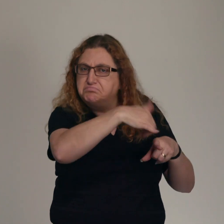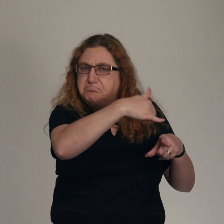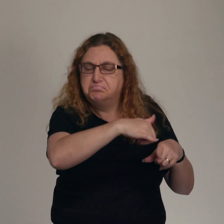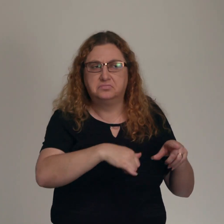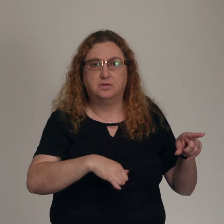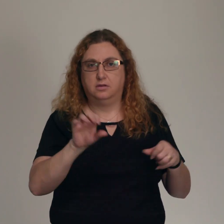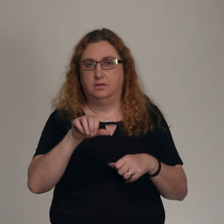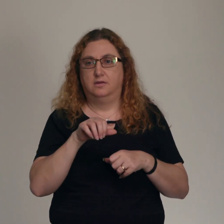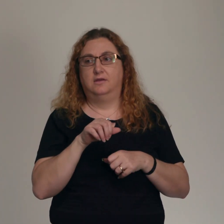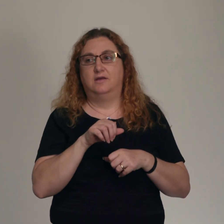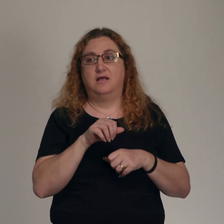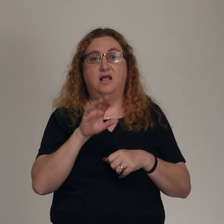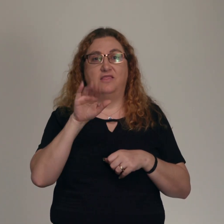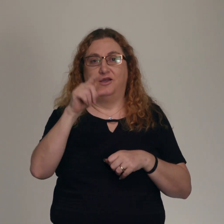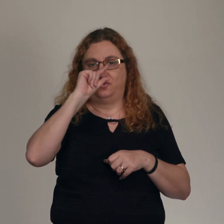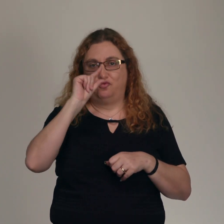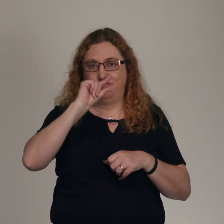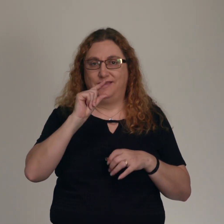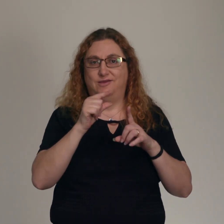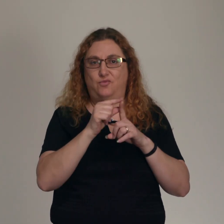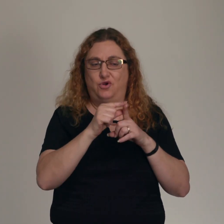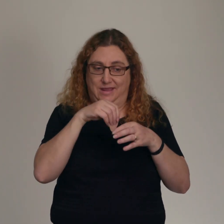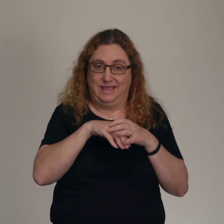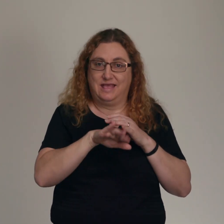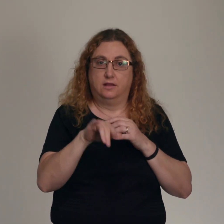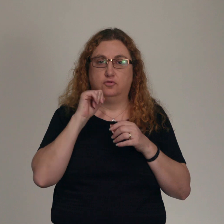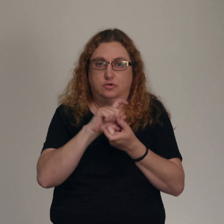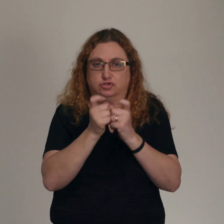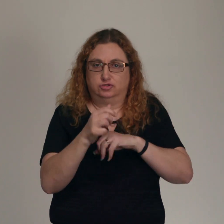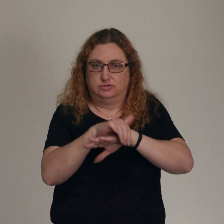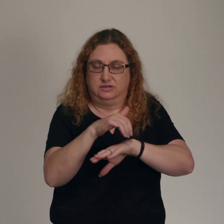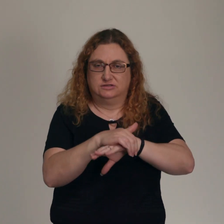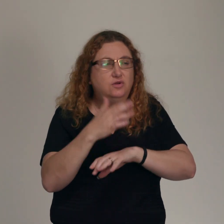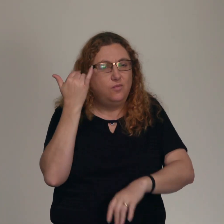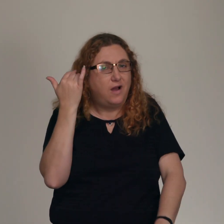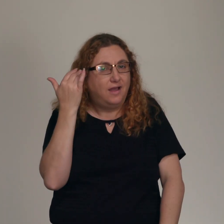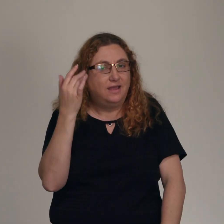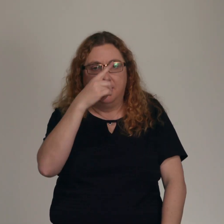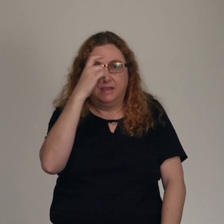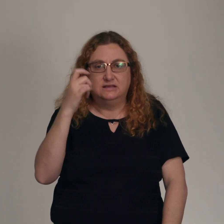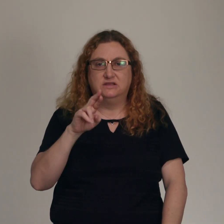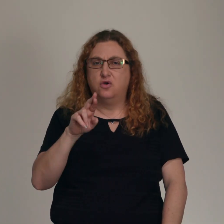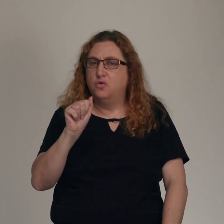translations choose to keep that Greek word rakah in there. The reason why translators will keep that word in there is because rakah was actually a Greek